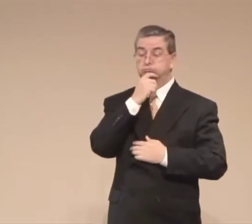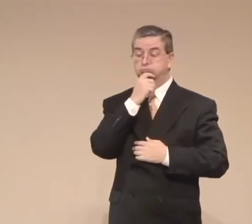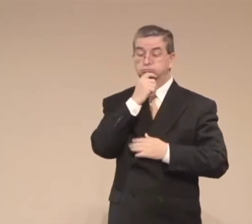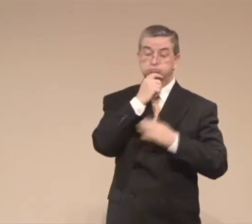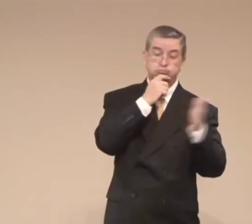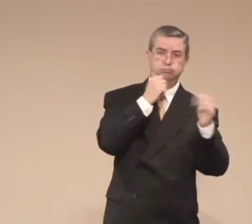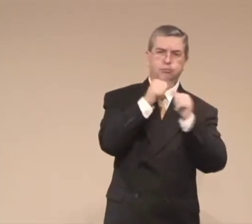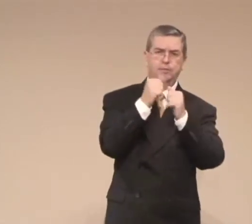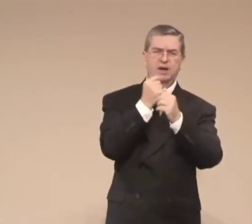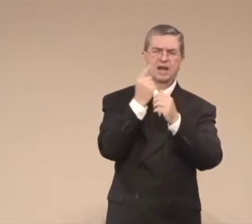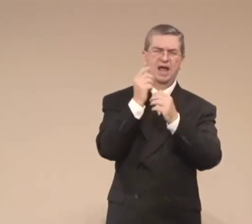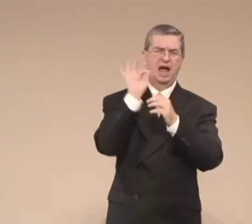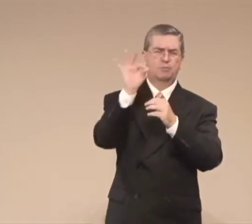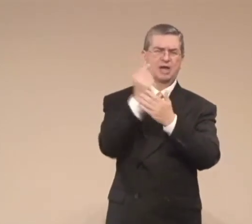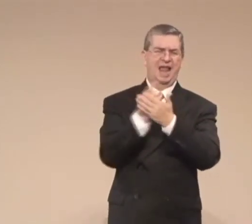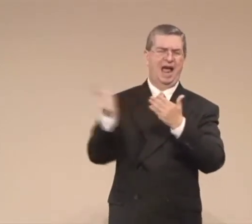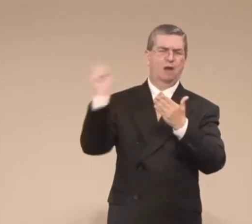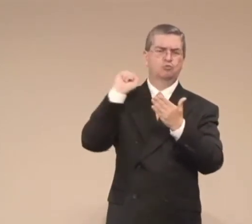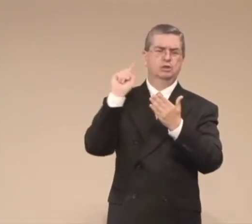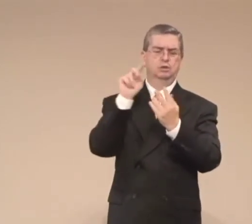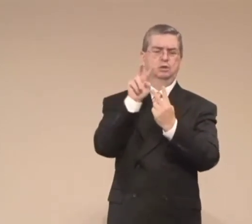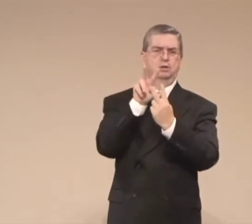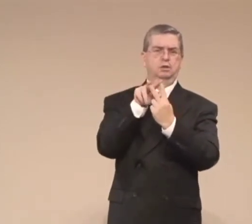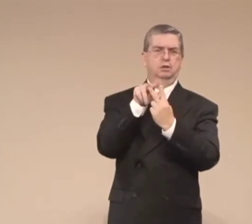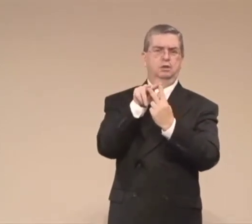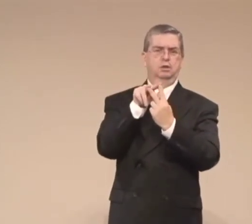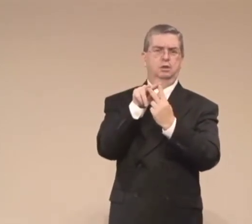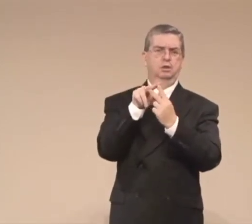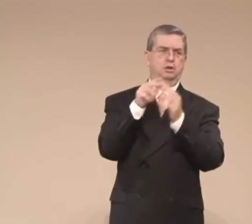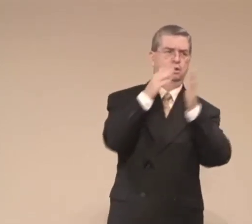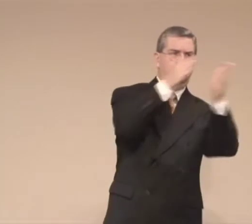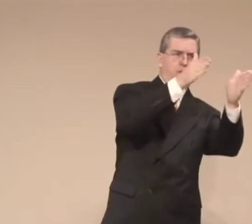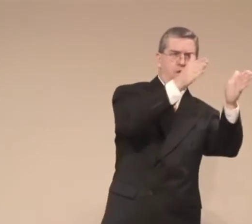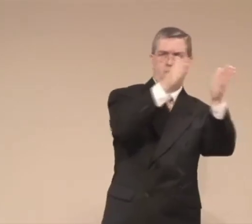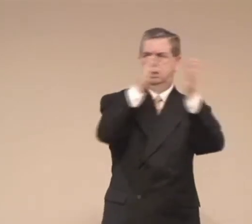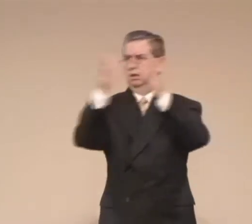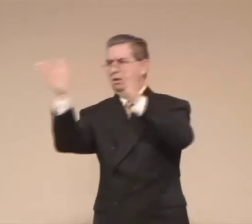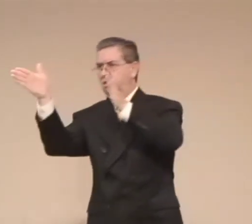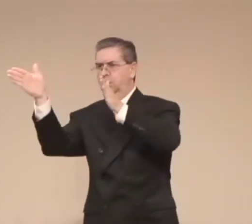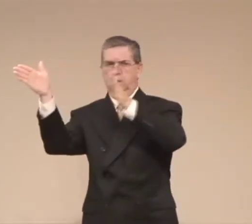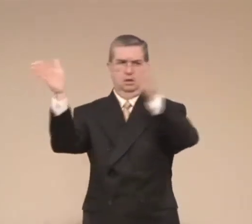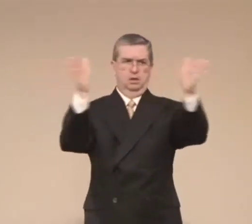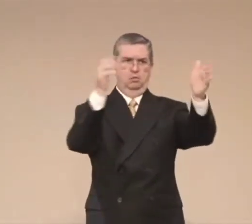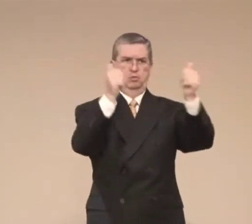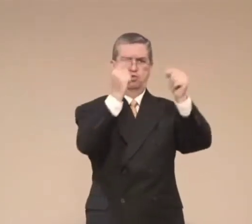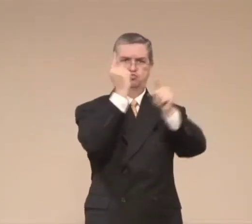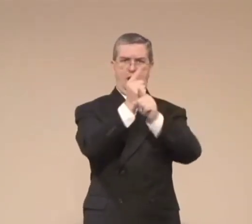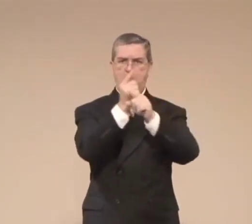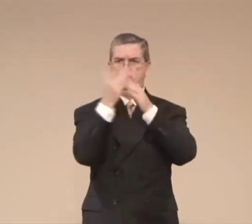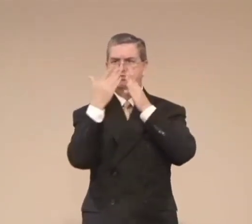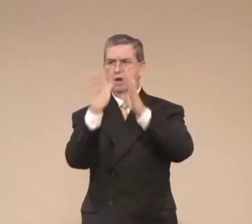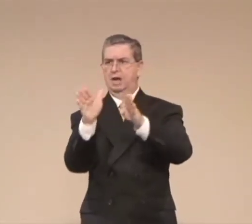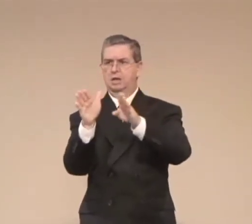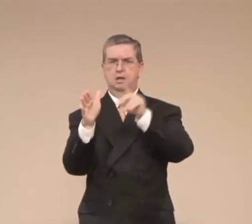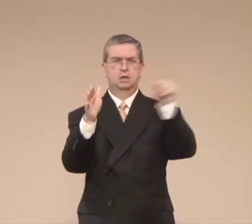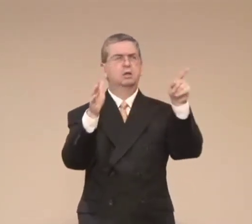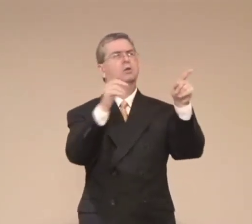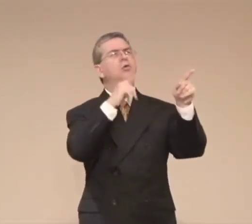the children of those with a godly character teach their offspring